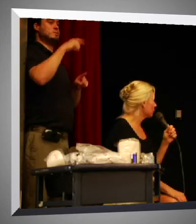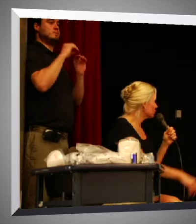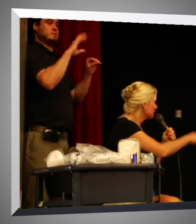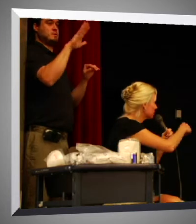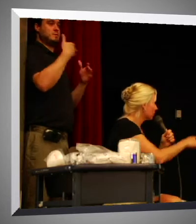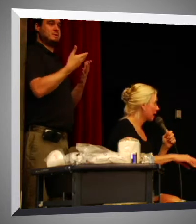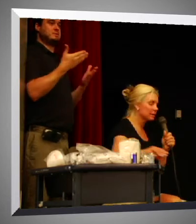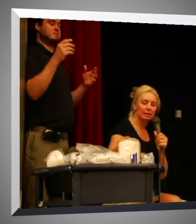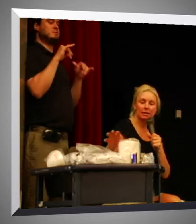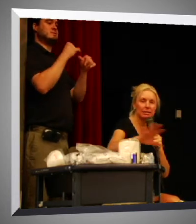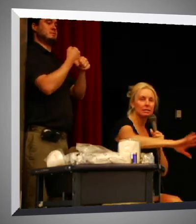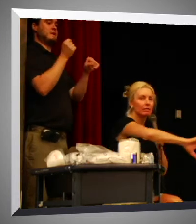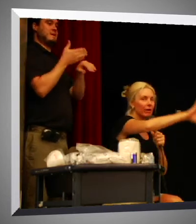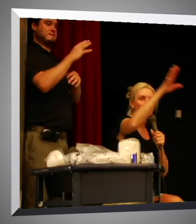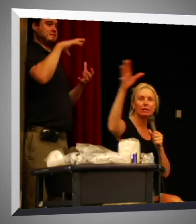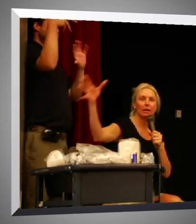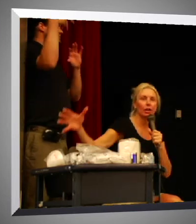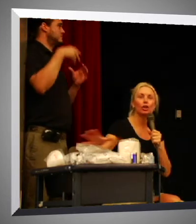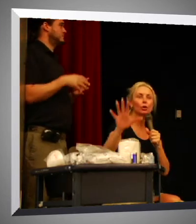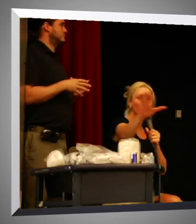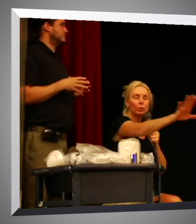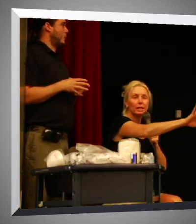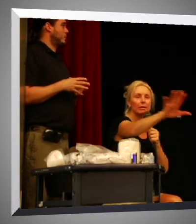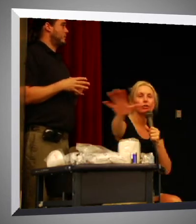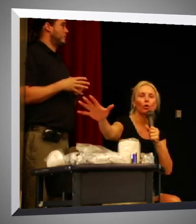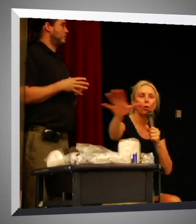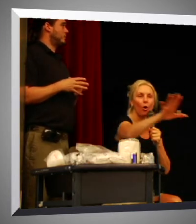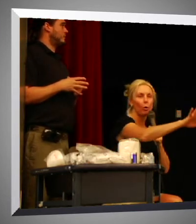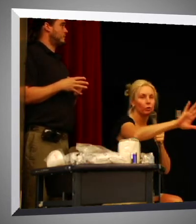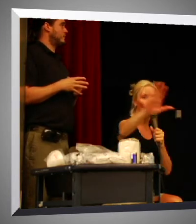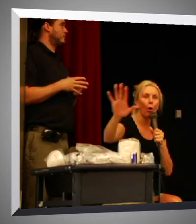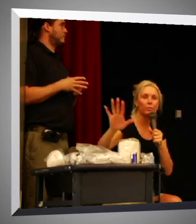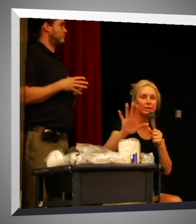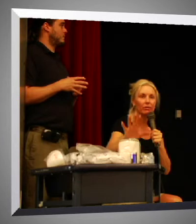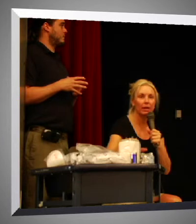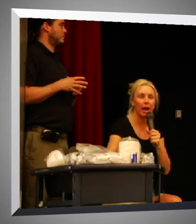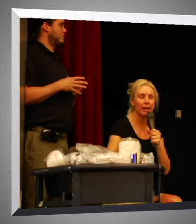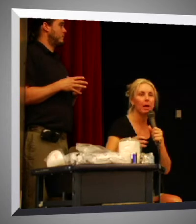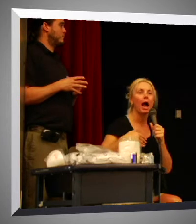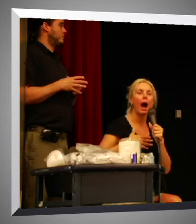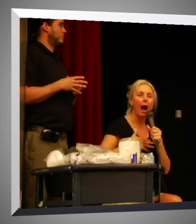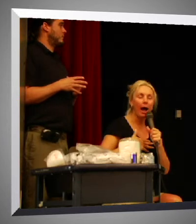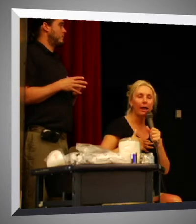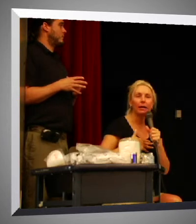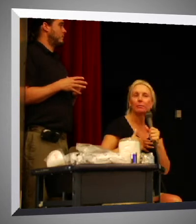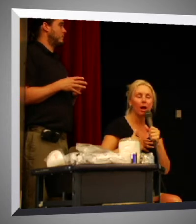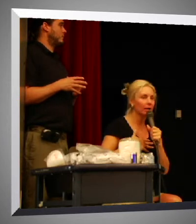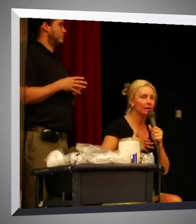Emergency supplies can consist of anything that you need for your home. Your home is different than I am. I am not an